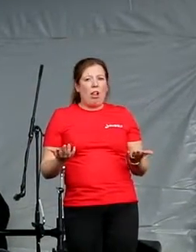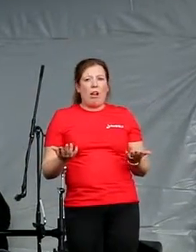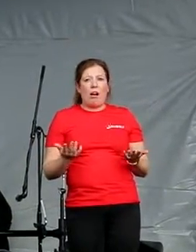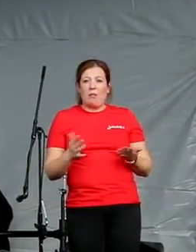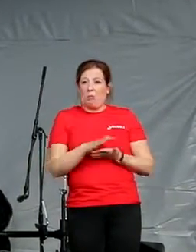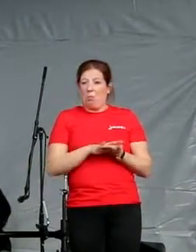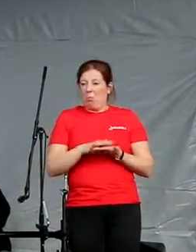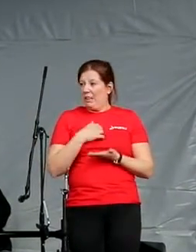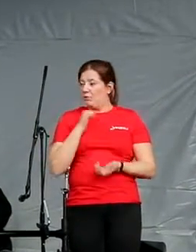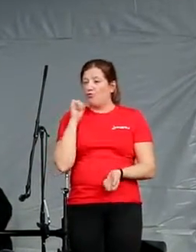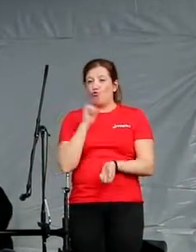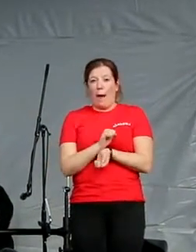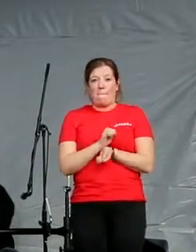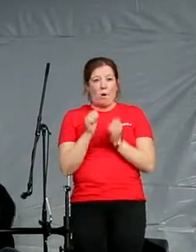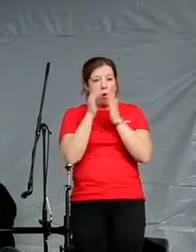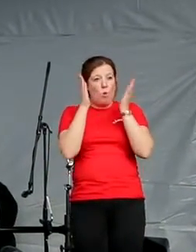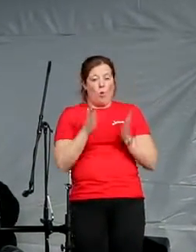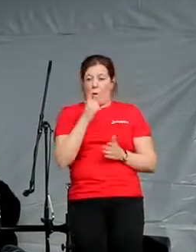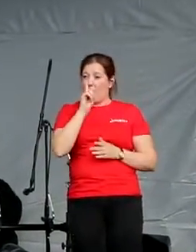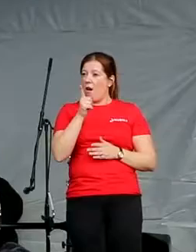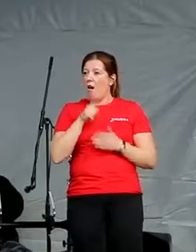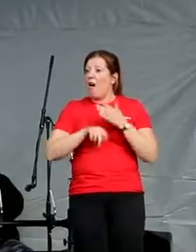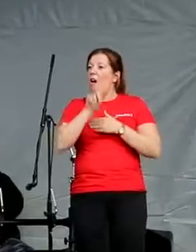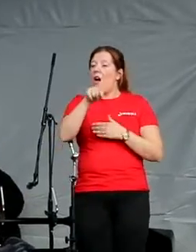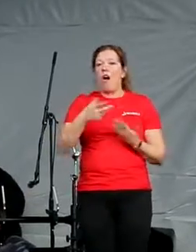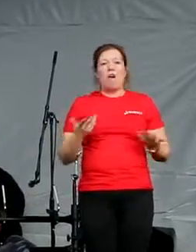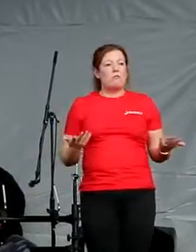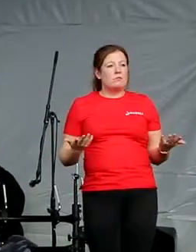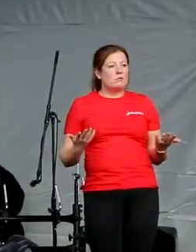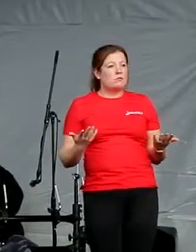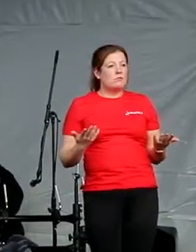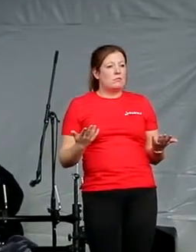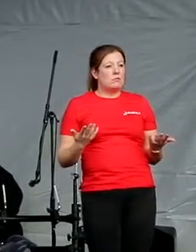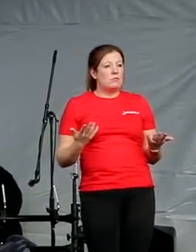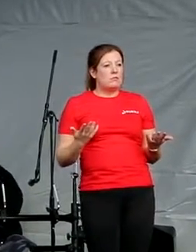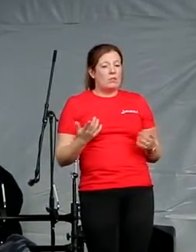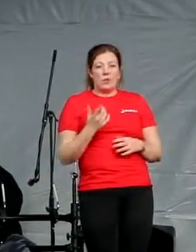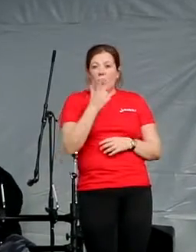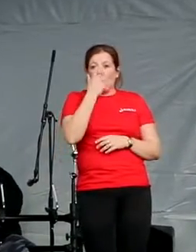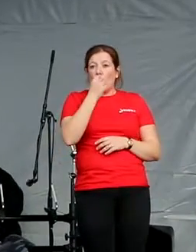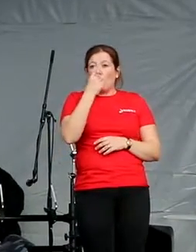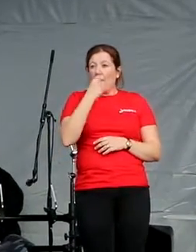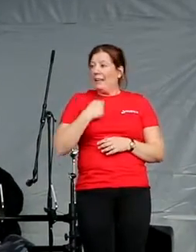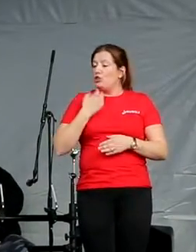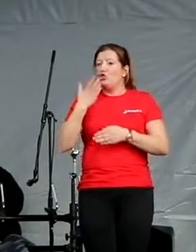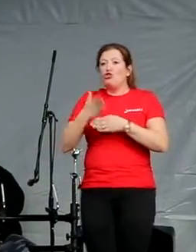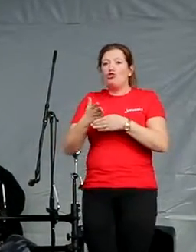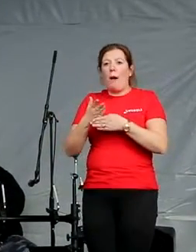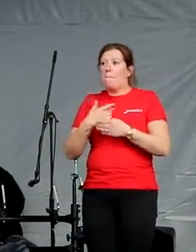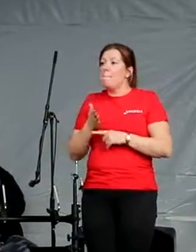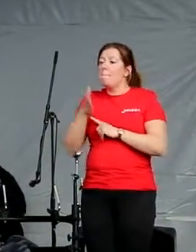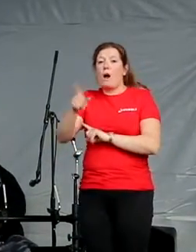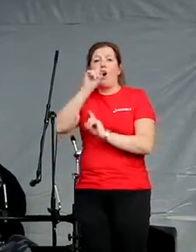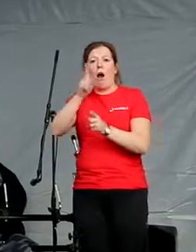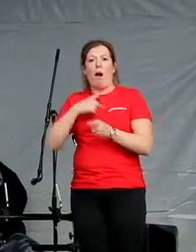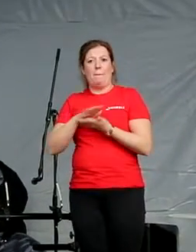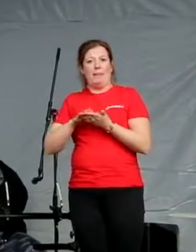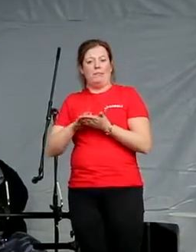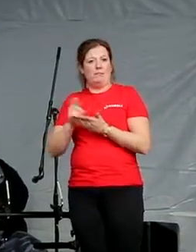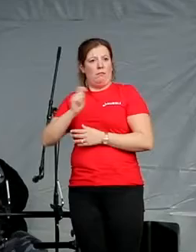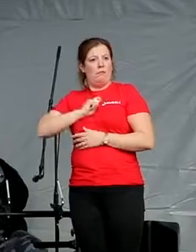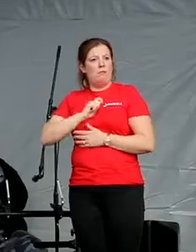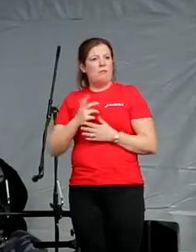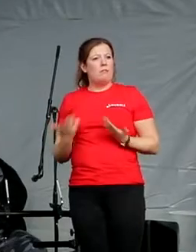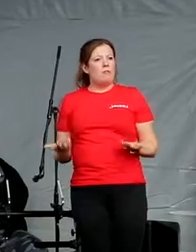trap in your head. You might lose your job. You might not